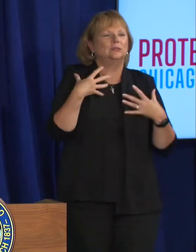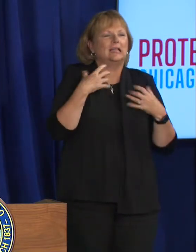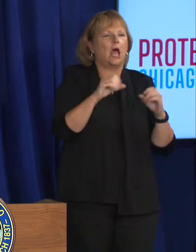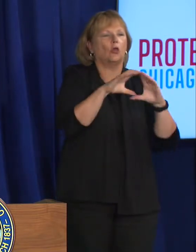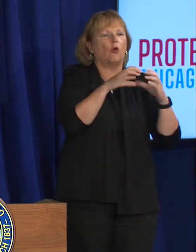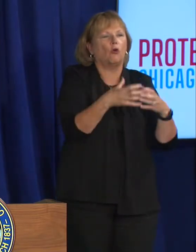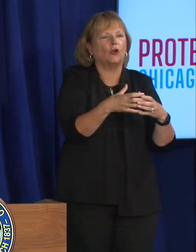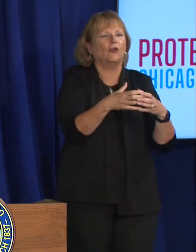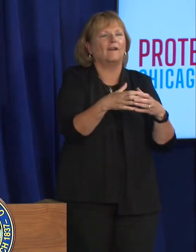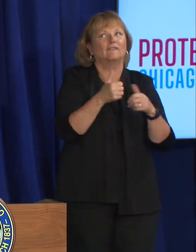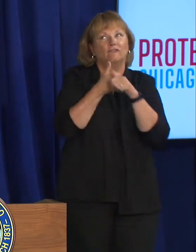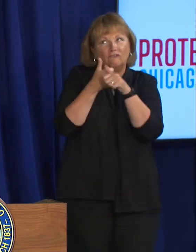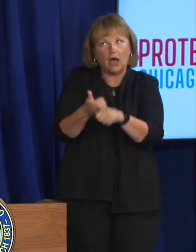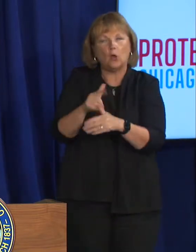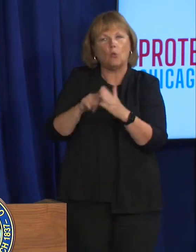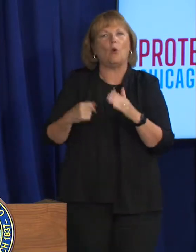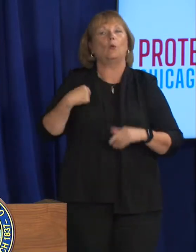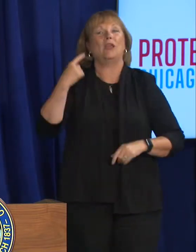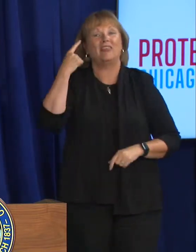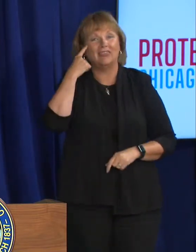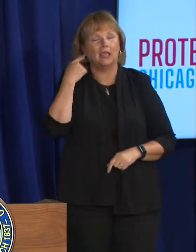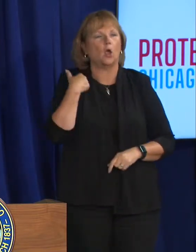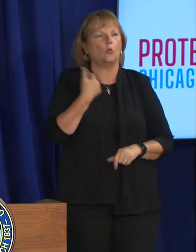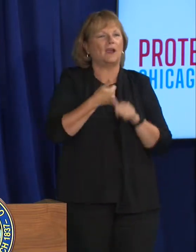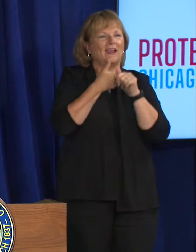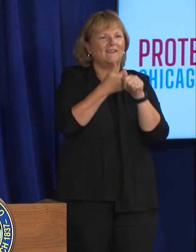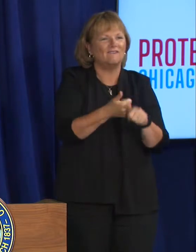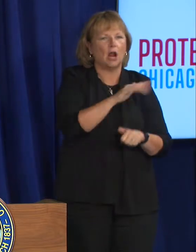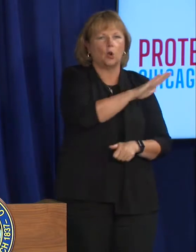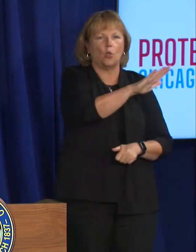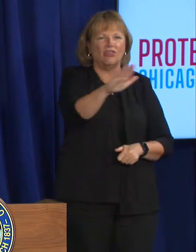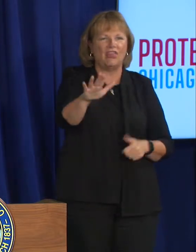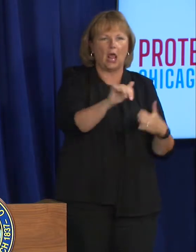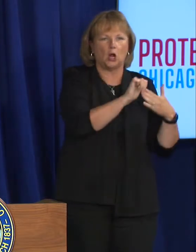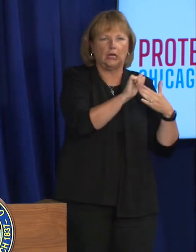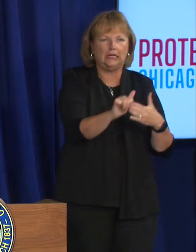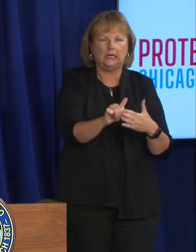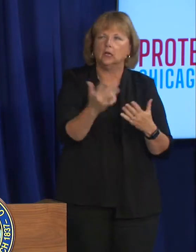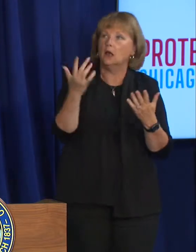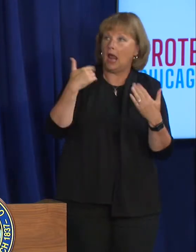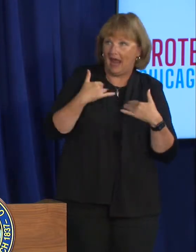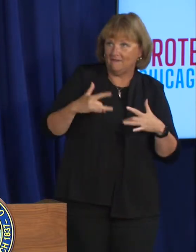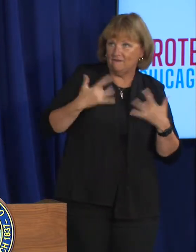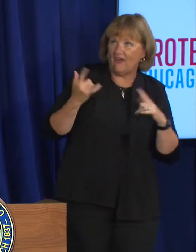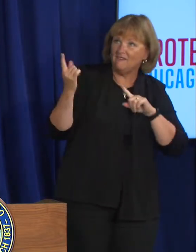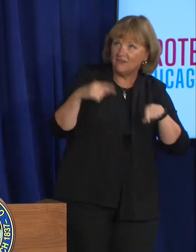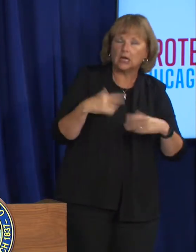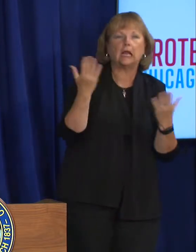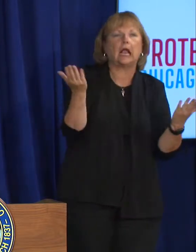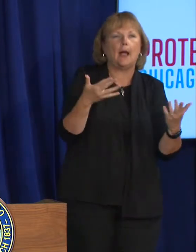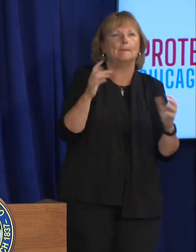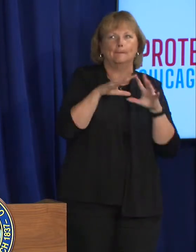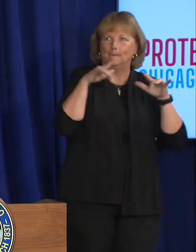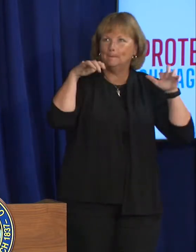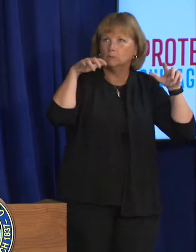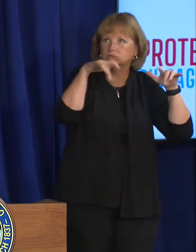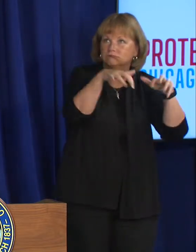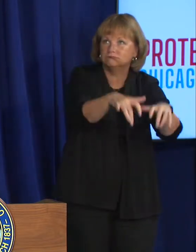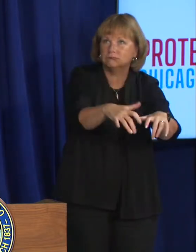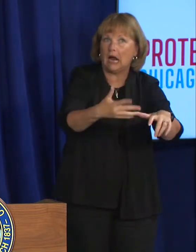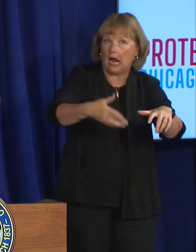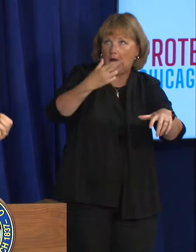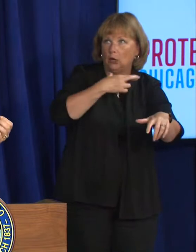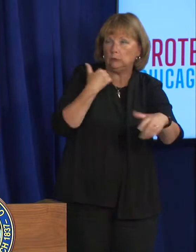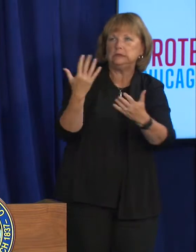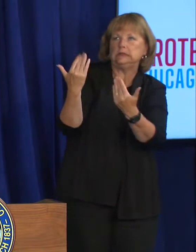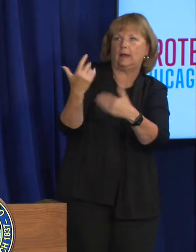just doing whatever we think is right we want to be following the community's lead of come to this event to vaccinate because there will be a lot of people here who are high risk